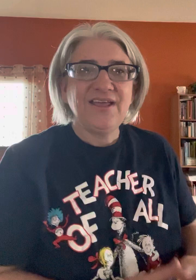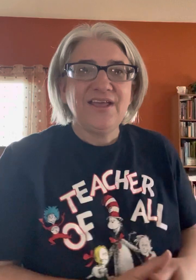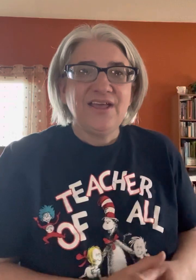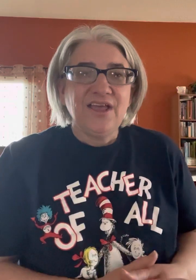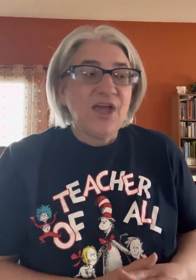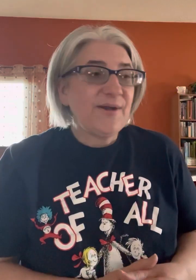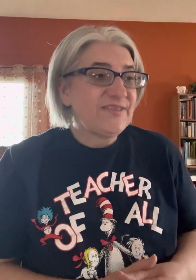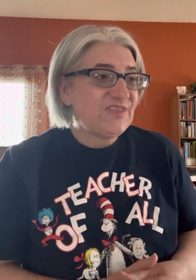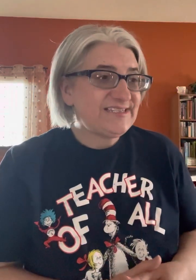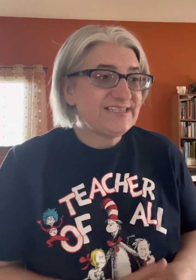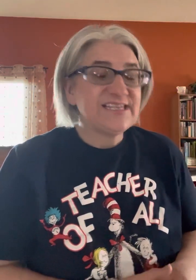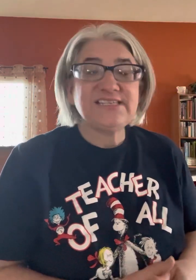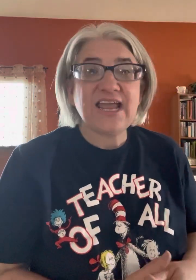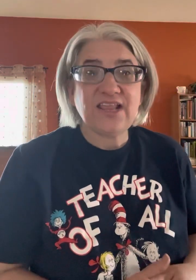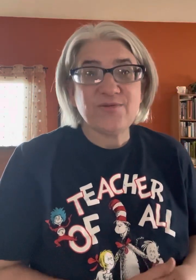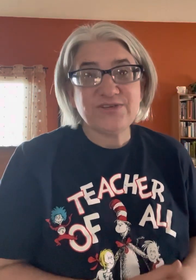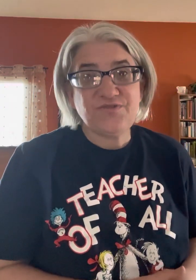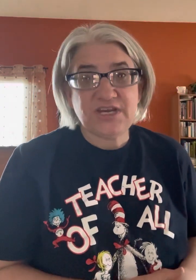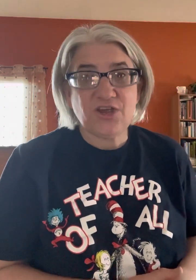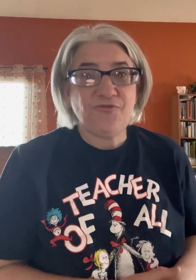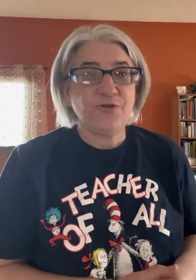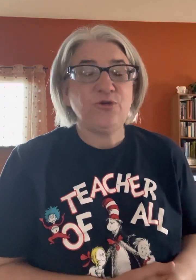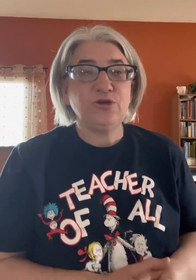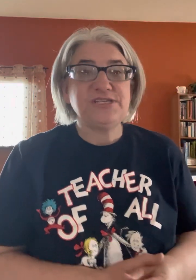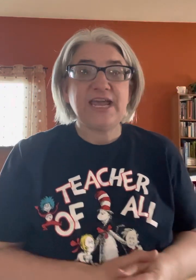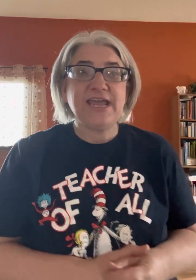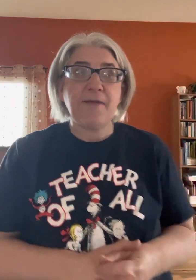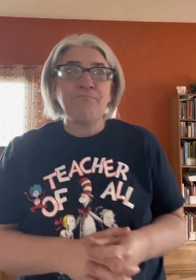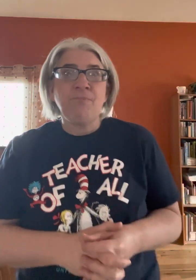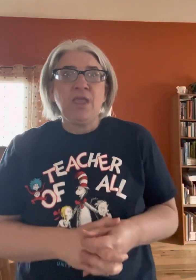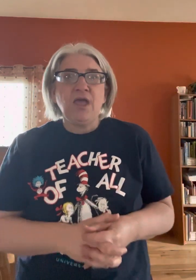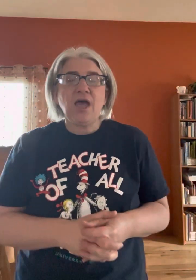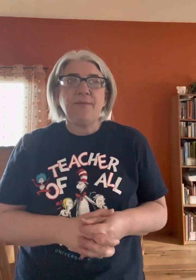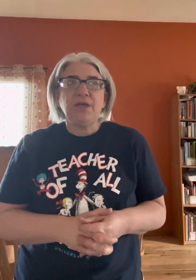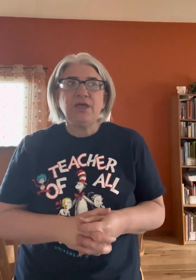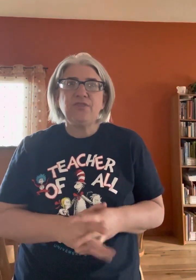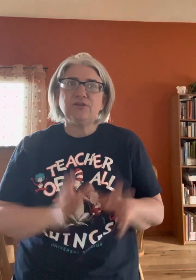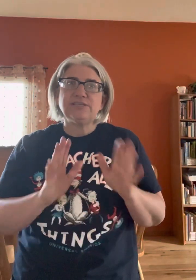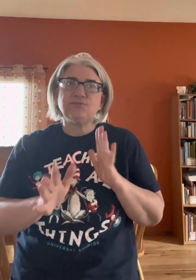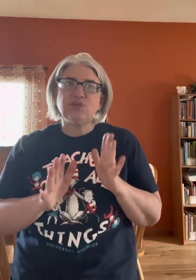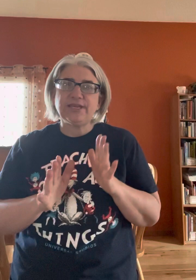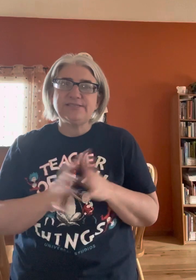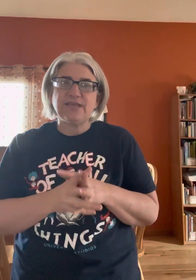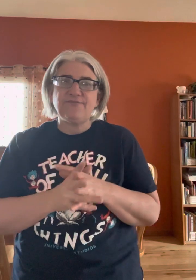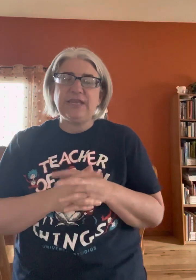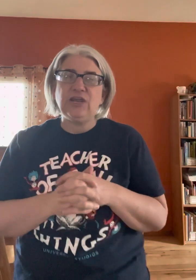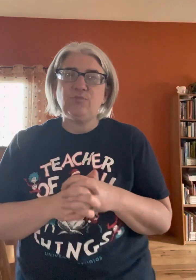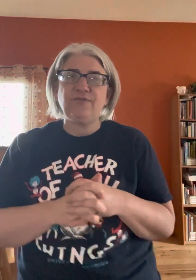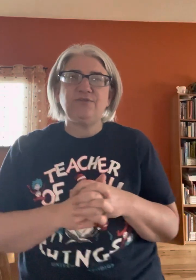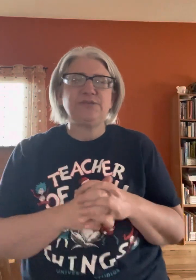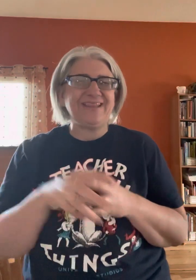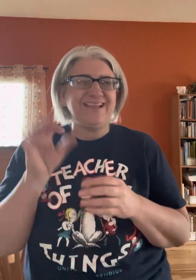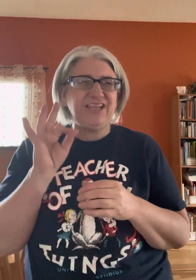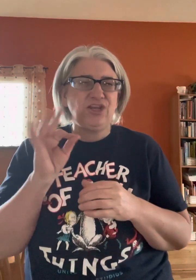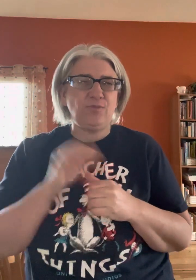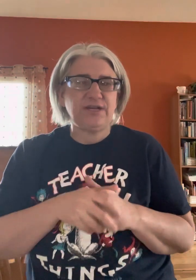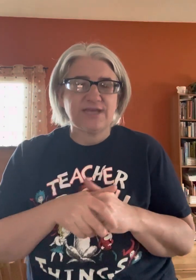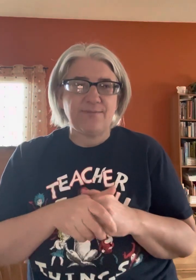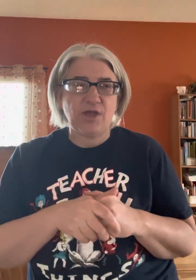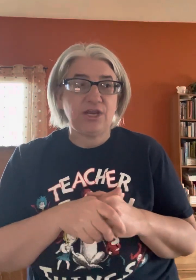All right, this is a sign language video for who you say I am. There's some tricky stuff in here, but if you spend a little bit of time on it,